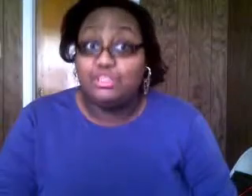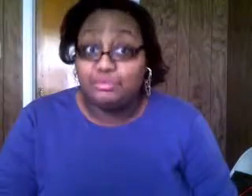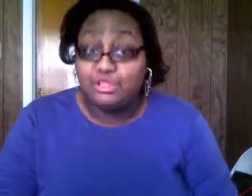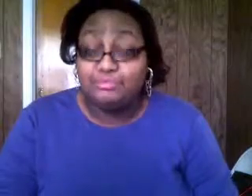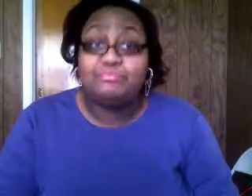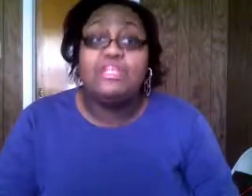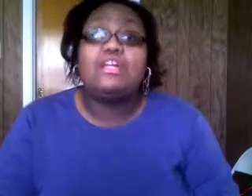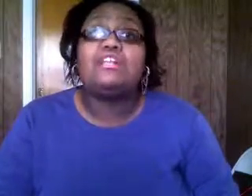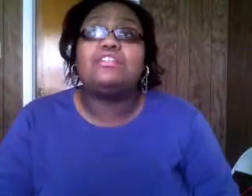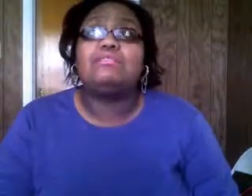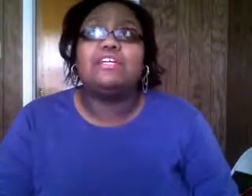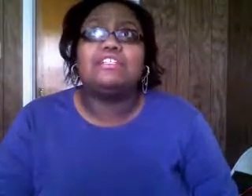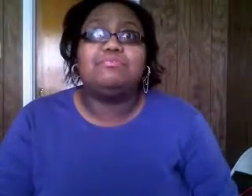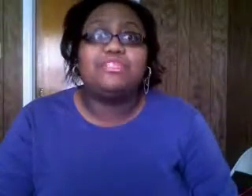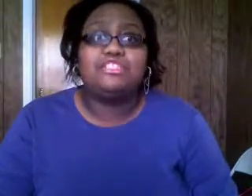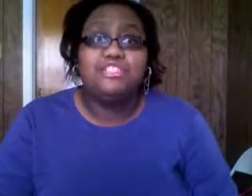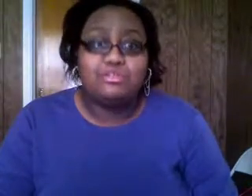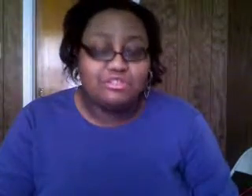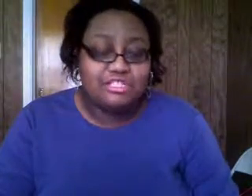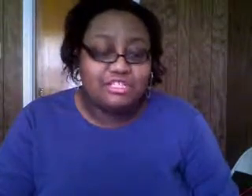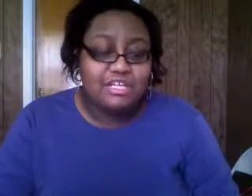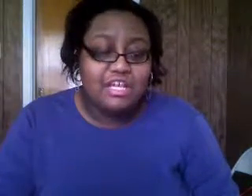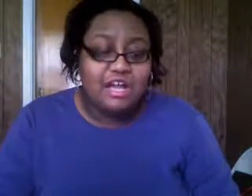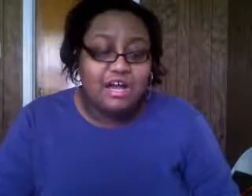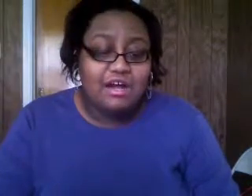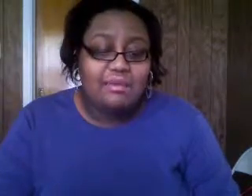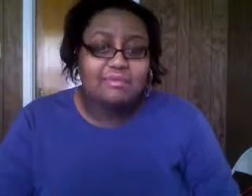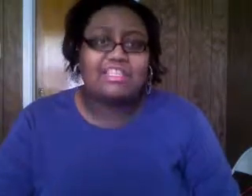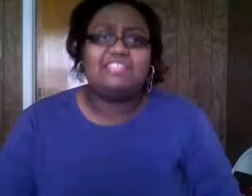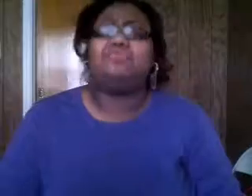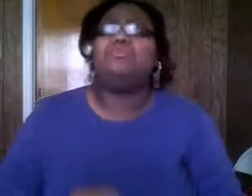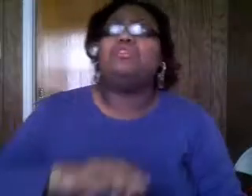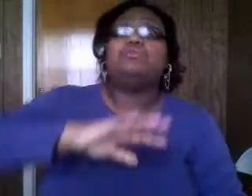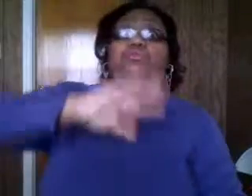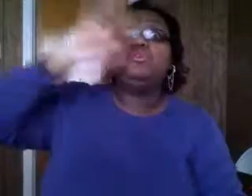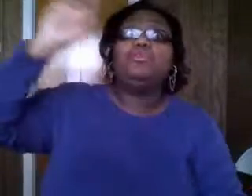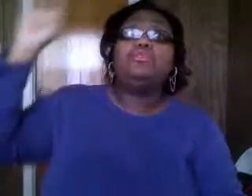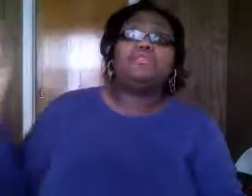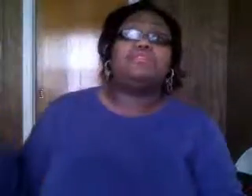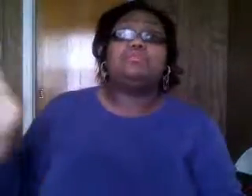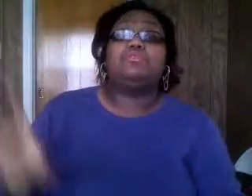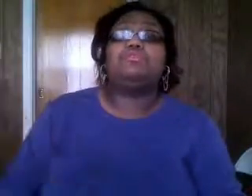church so there was like this big church um it was like this beauty it was beautiful it a beautiful